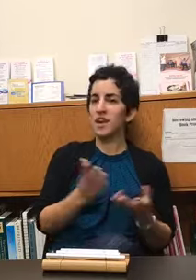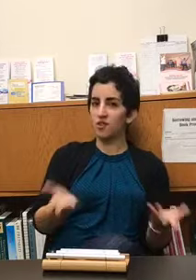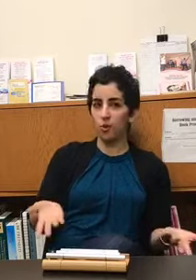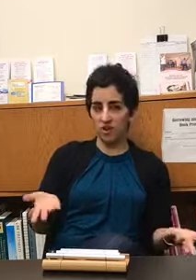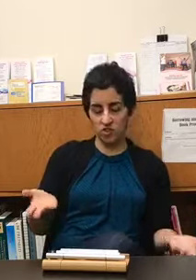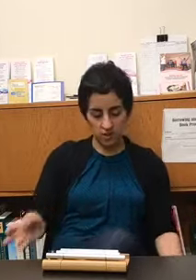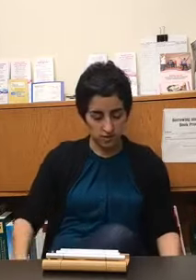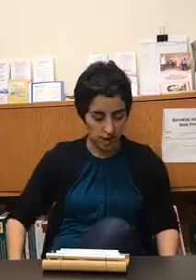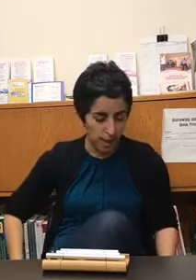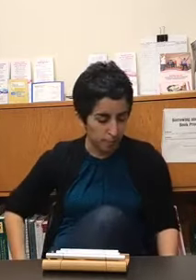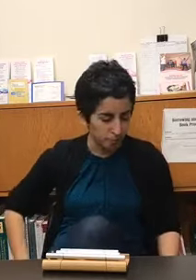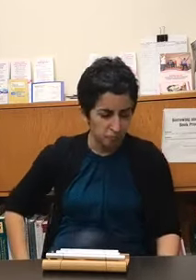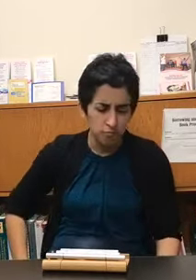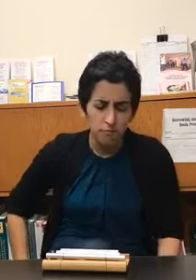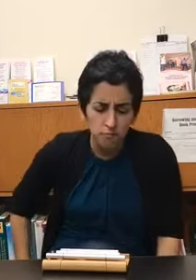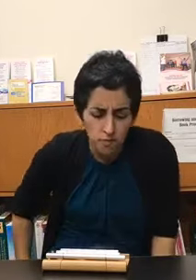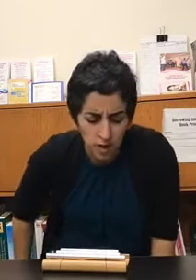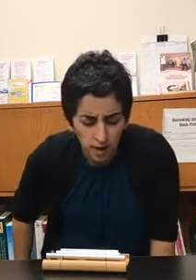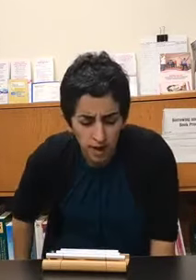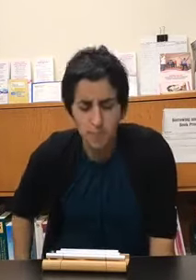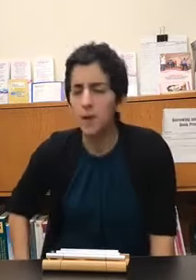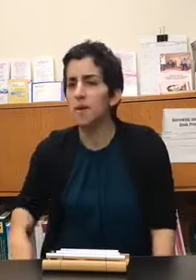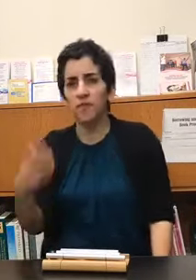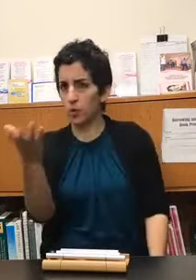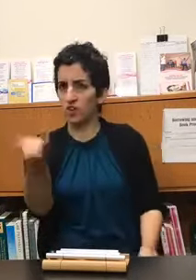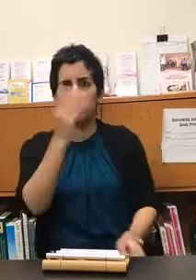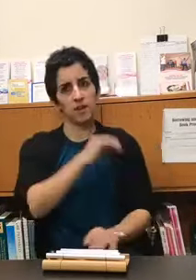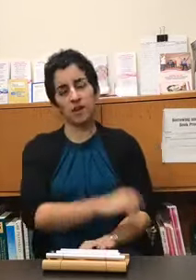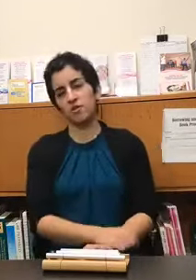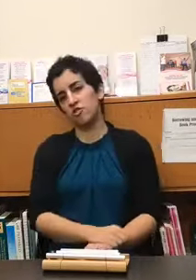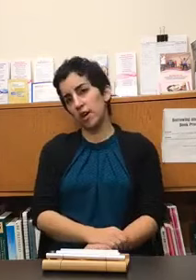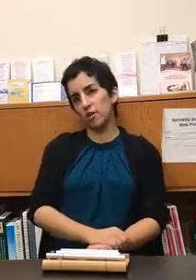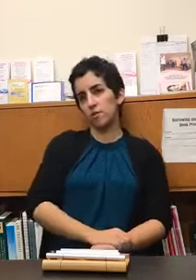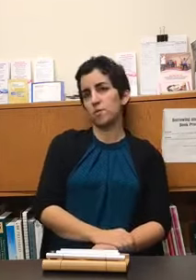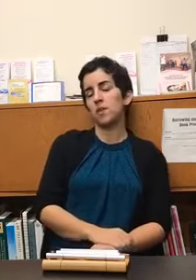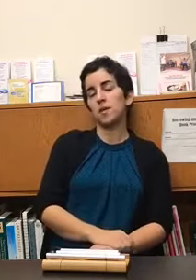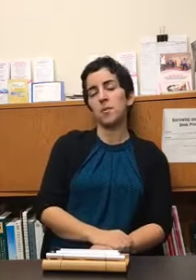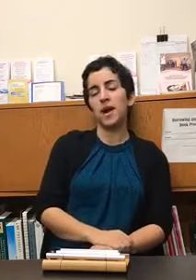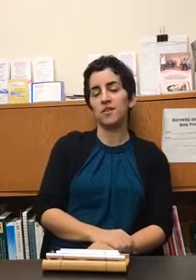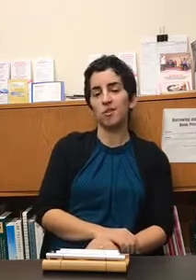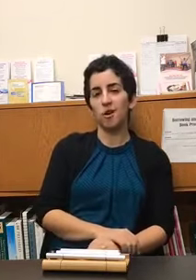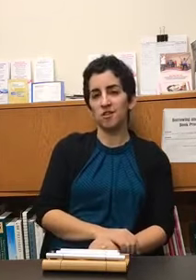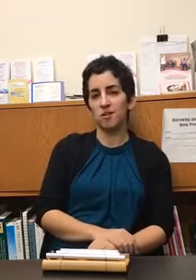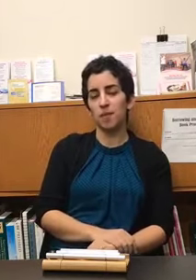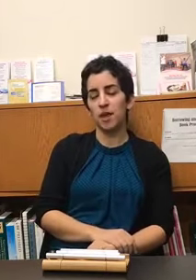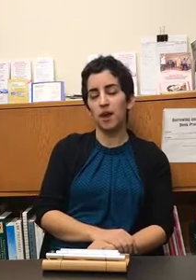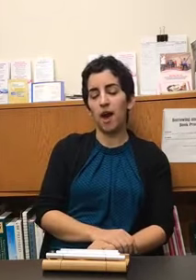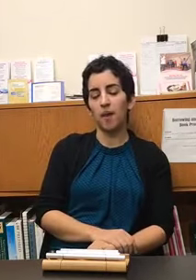answer questions um and maybe if questions get shared they can be passed along to me um